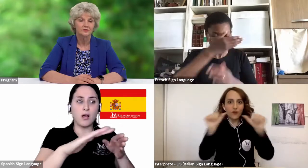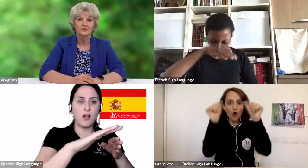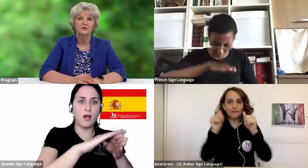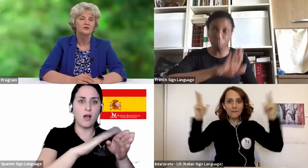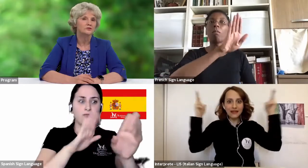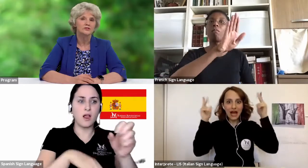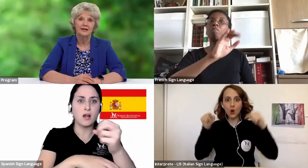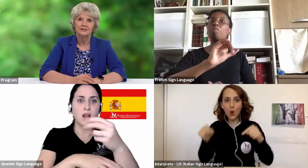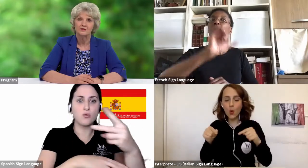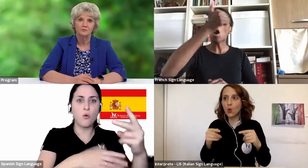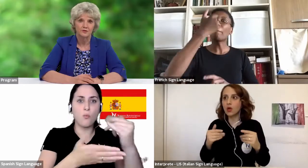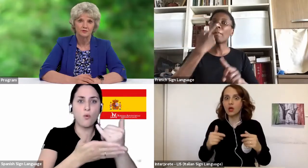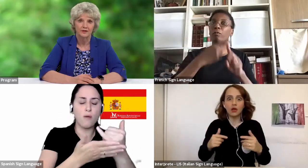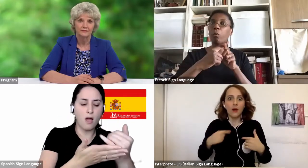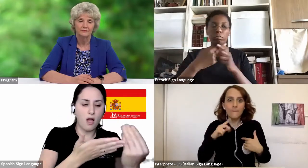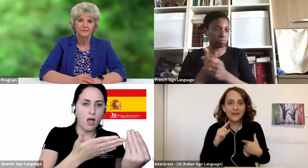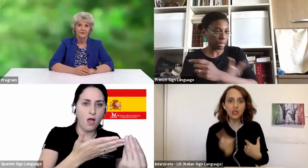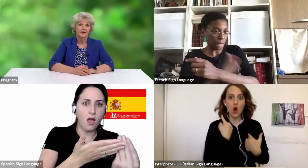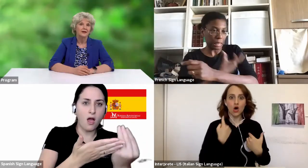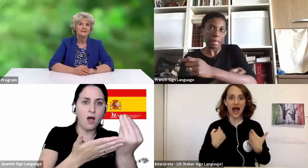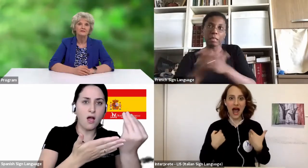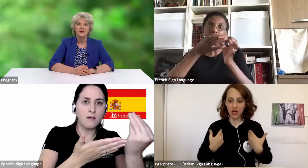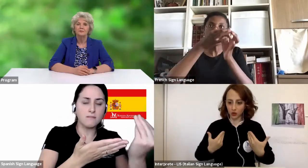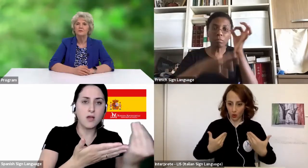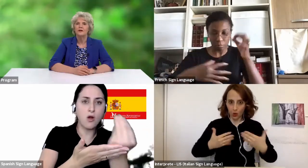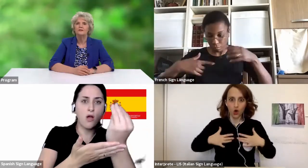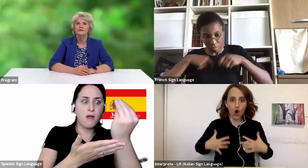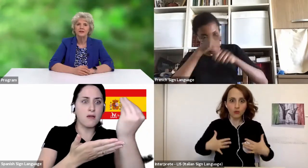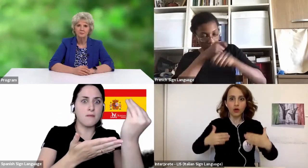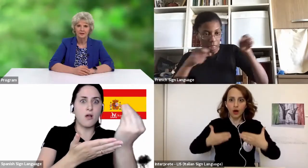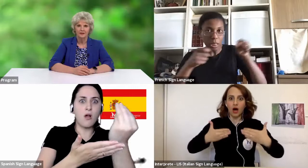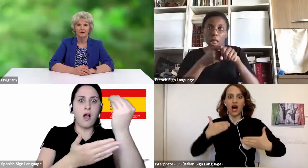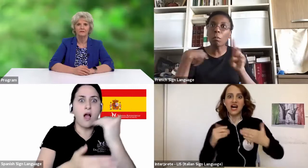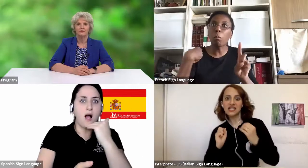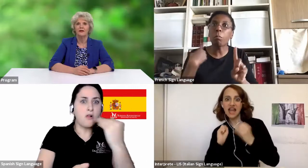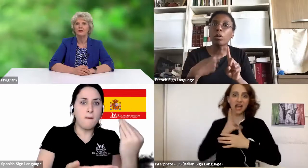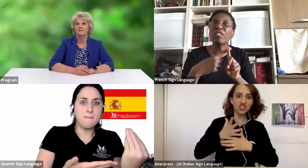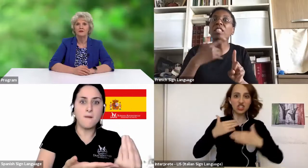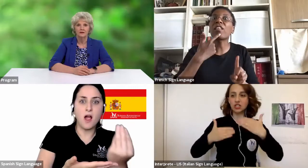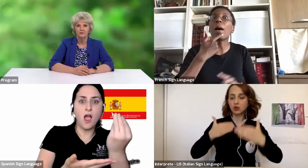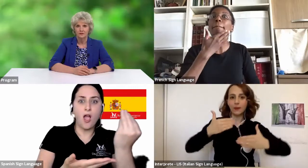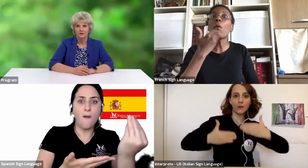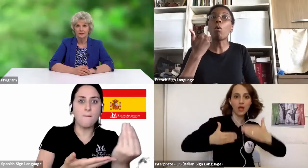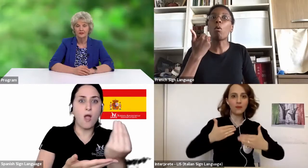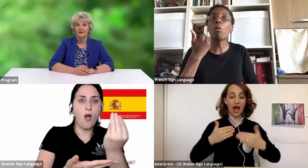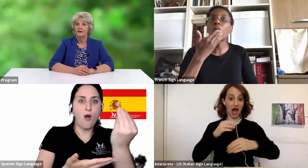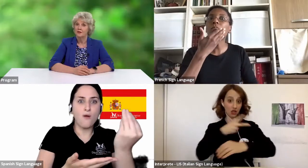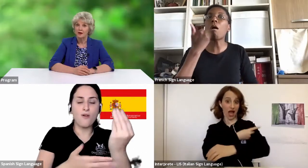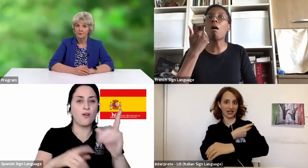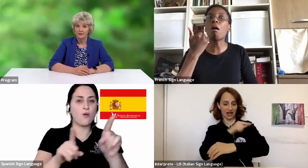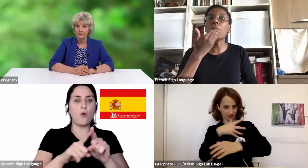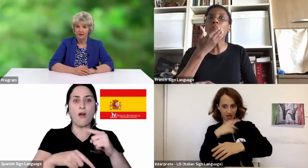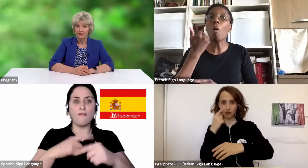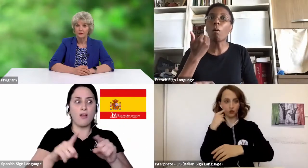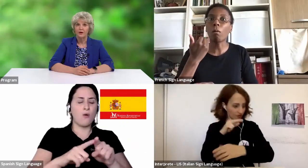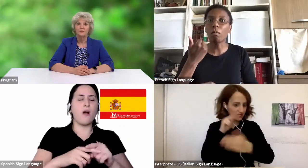his vitals showed signs of improvement. As a family, we are deeply grateful and very fortunate that